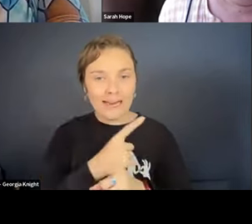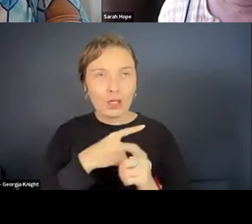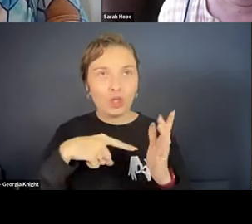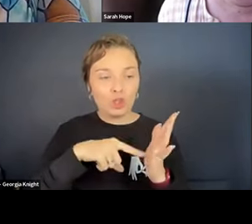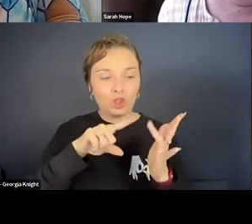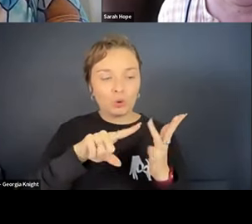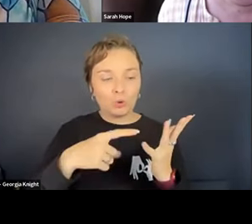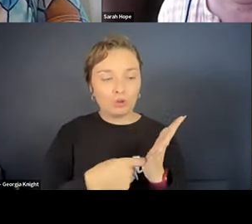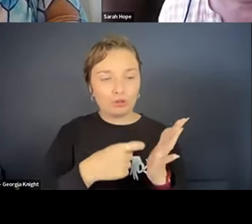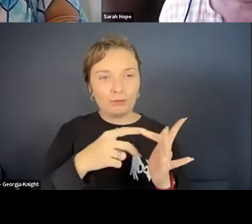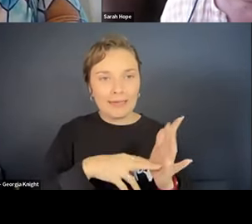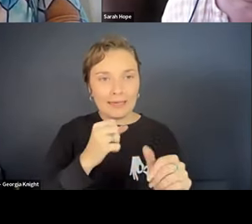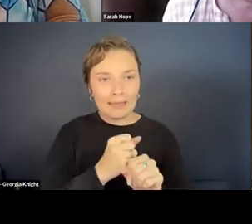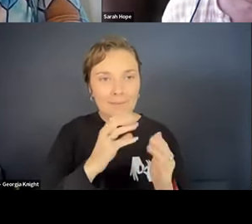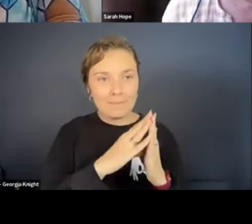model,